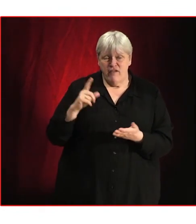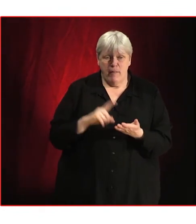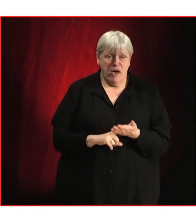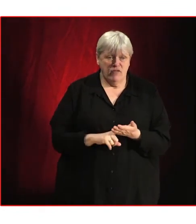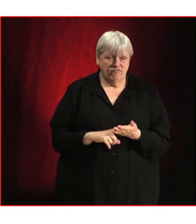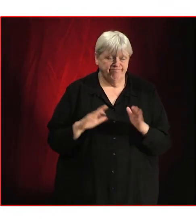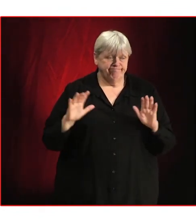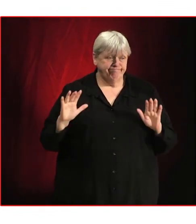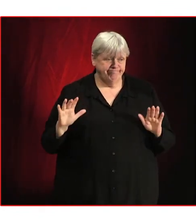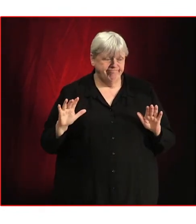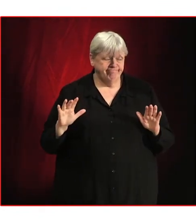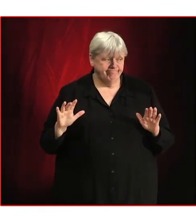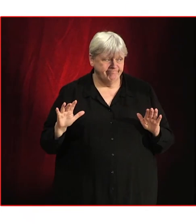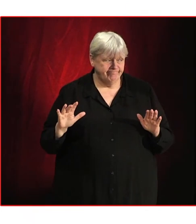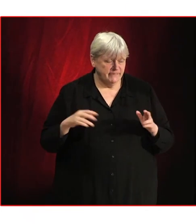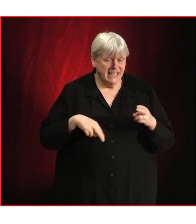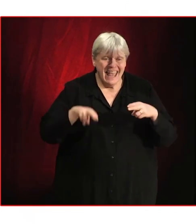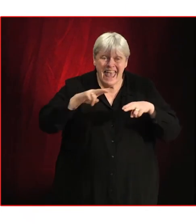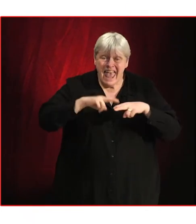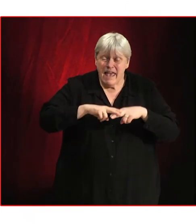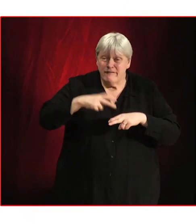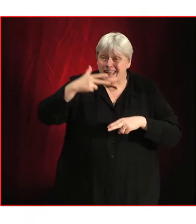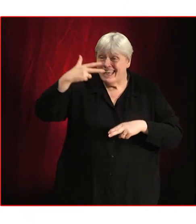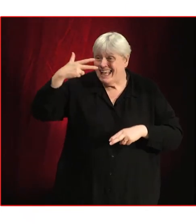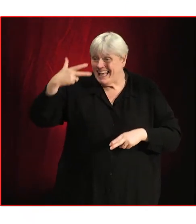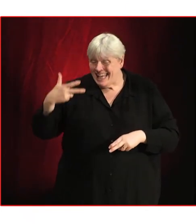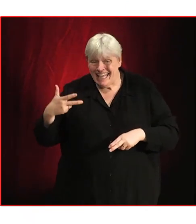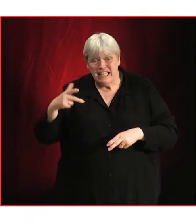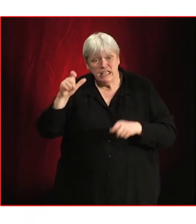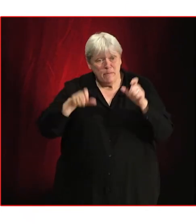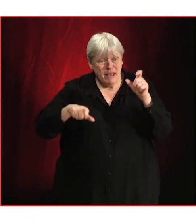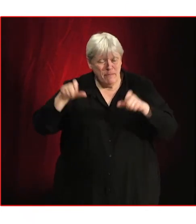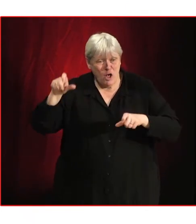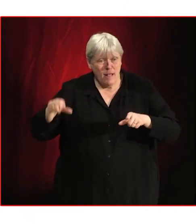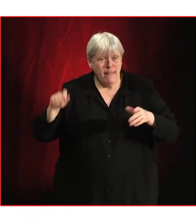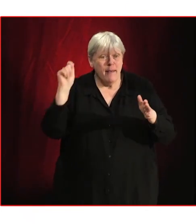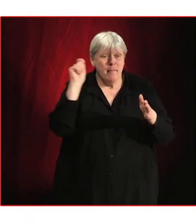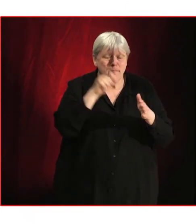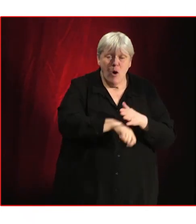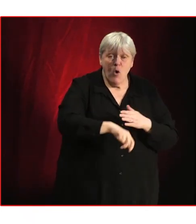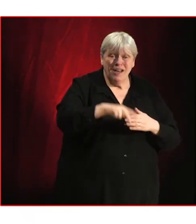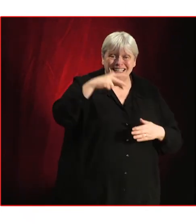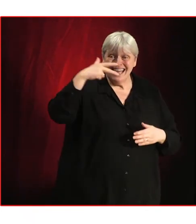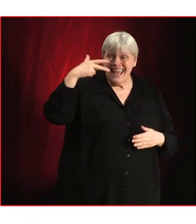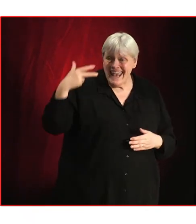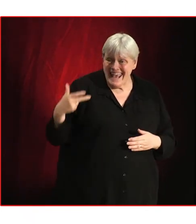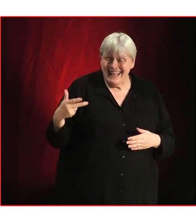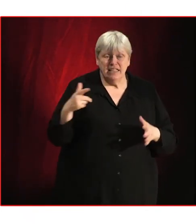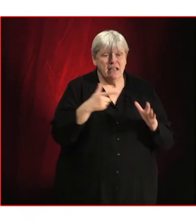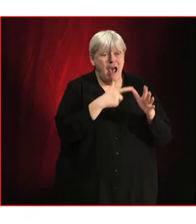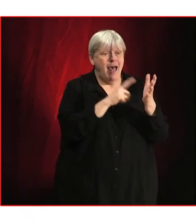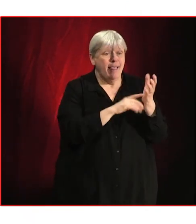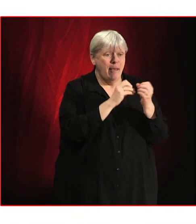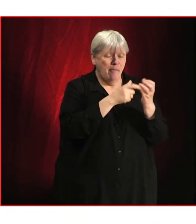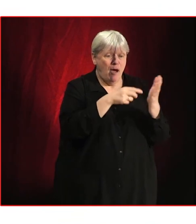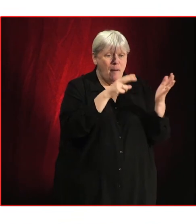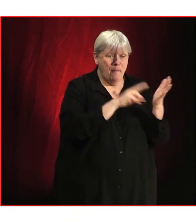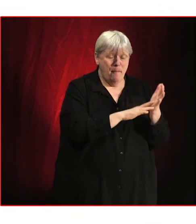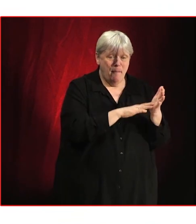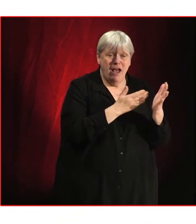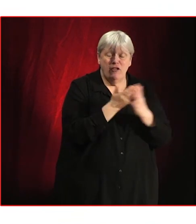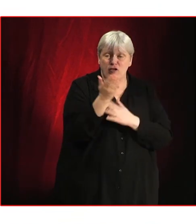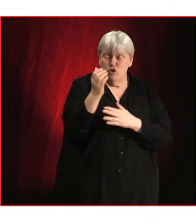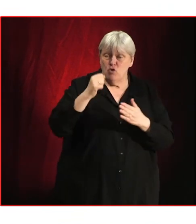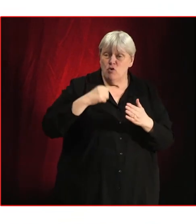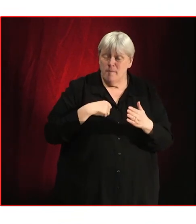If eight people had purchased eight albums, or even downloaded eight albums via my band